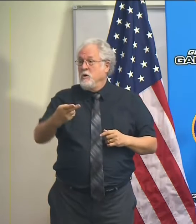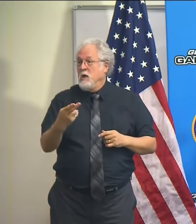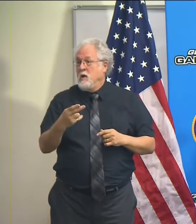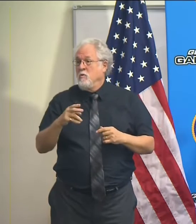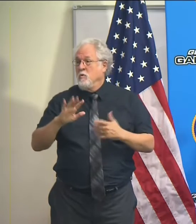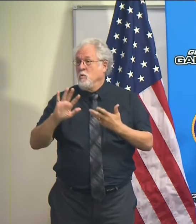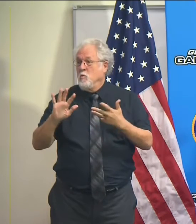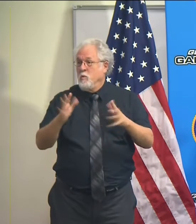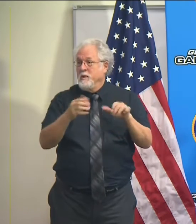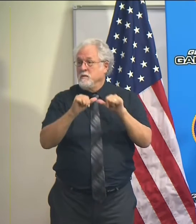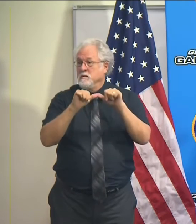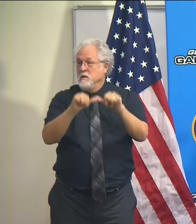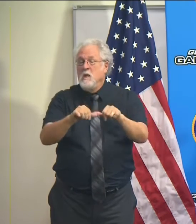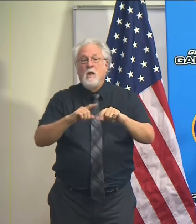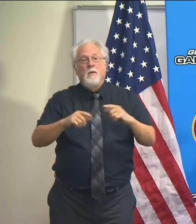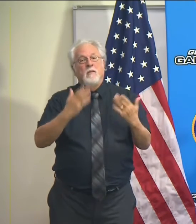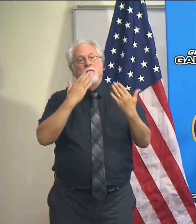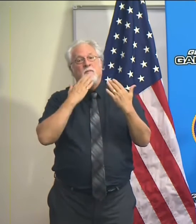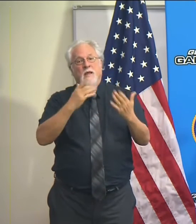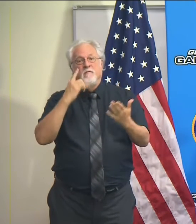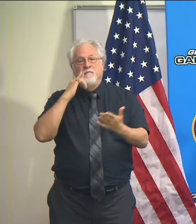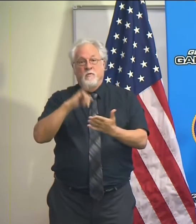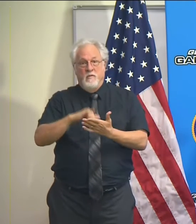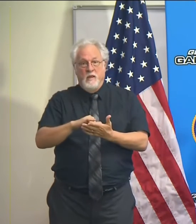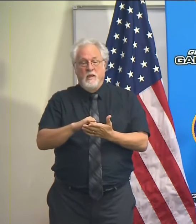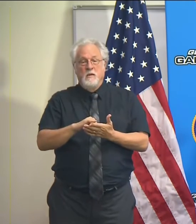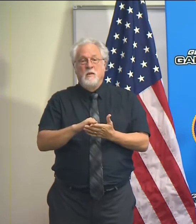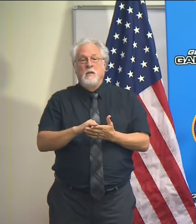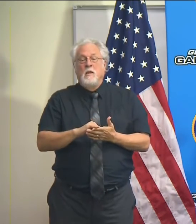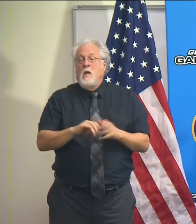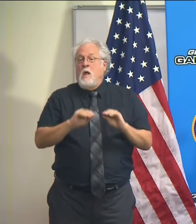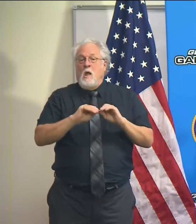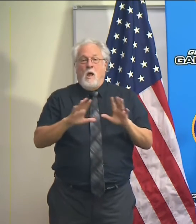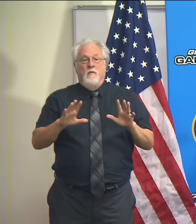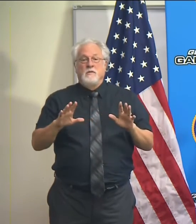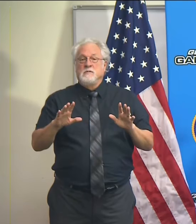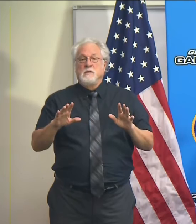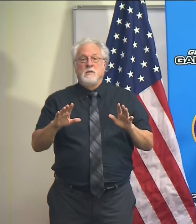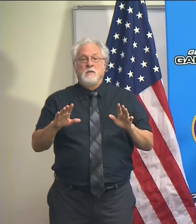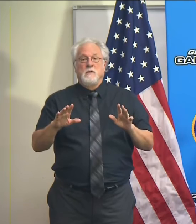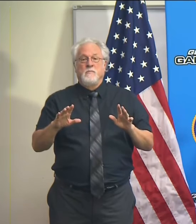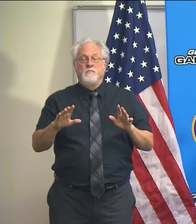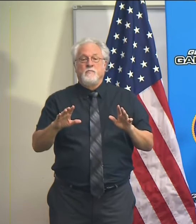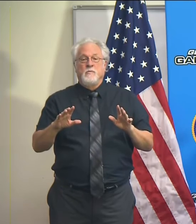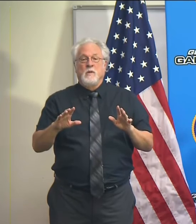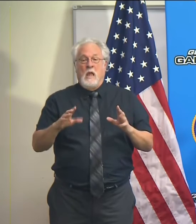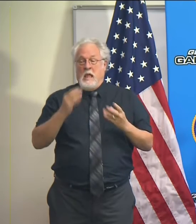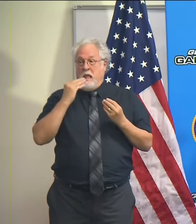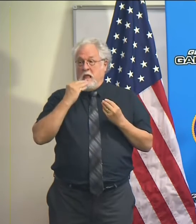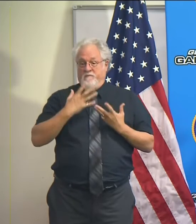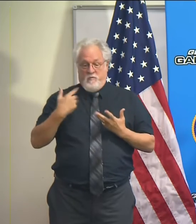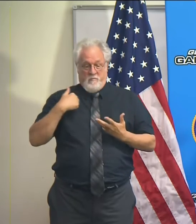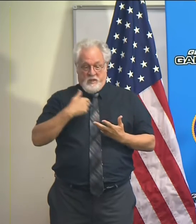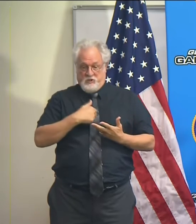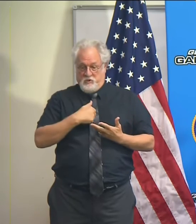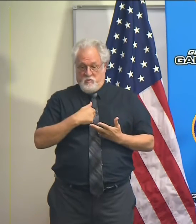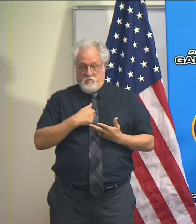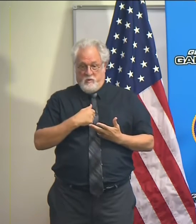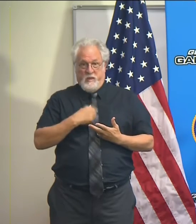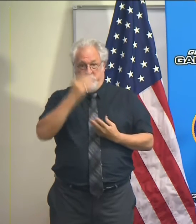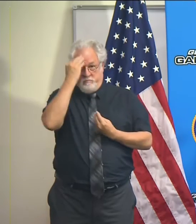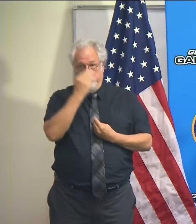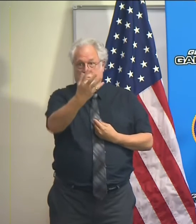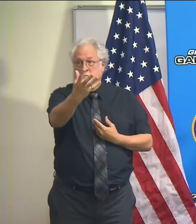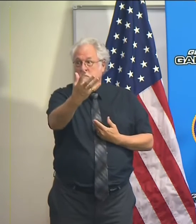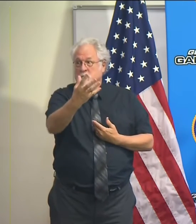winds. So we're thankful for that. You know, obviously, the information that we are going to impart